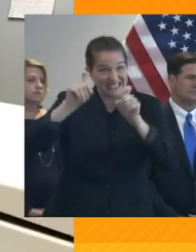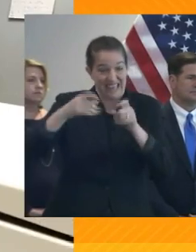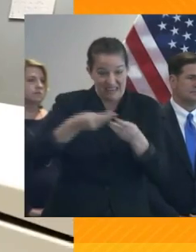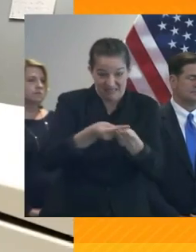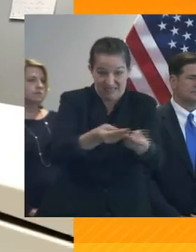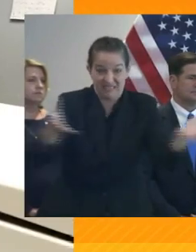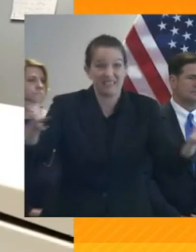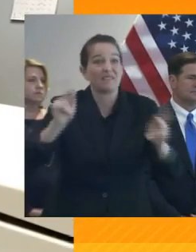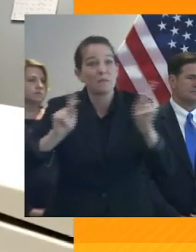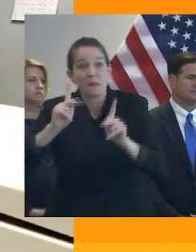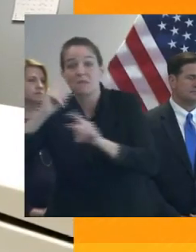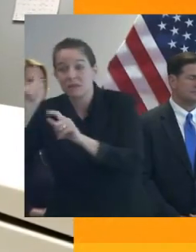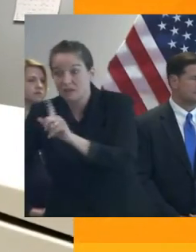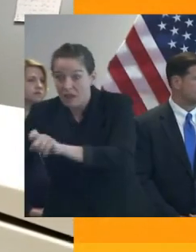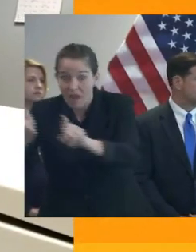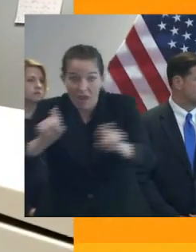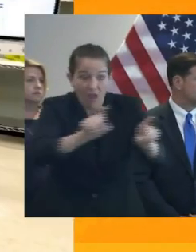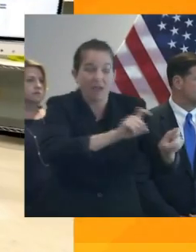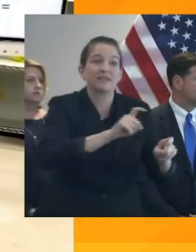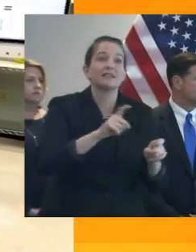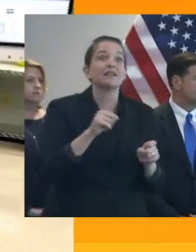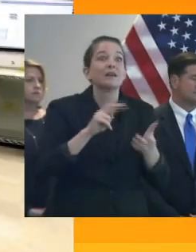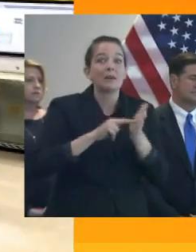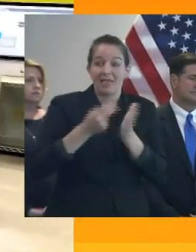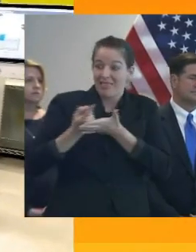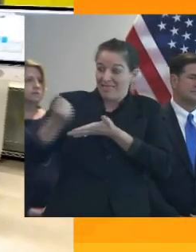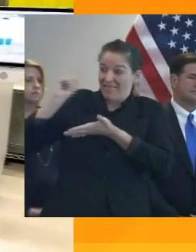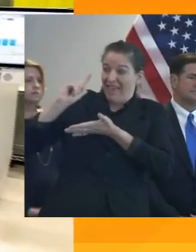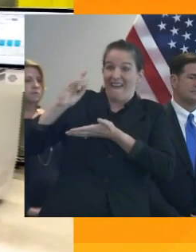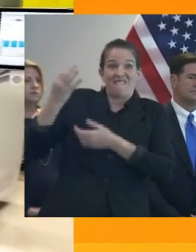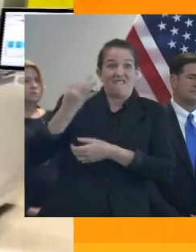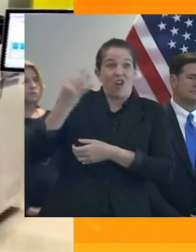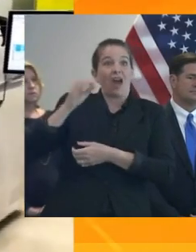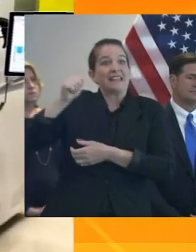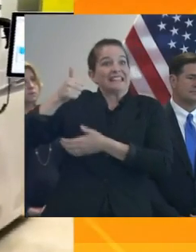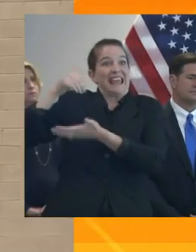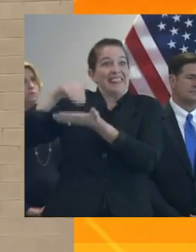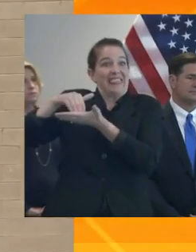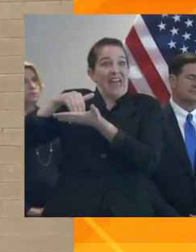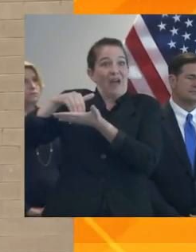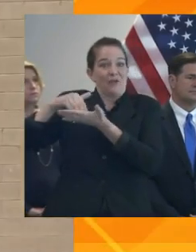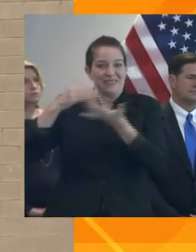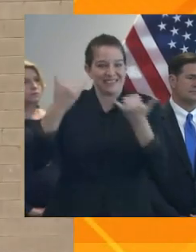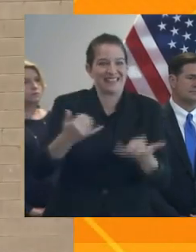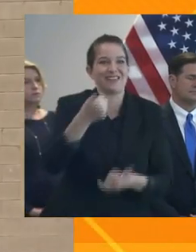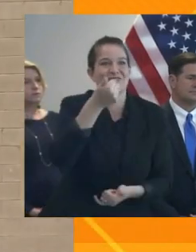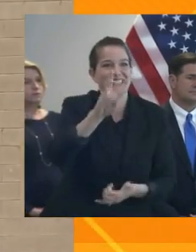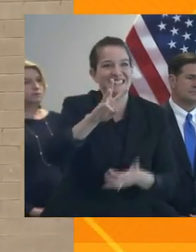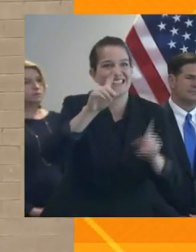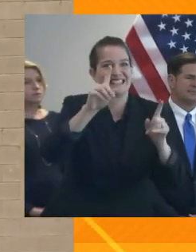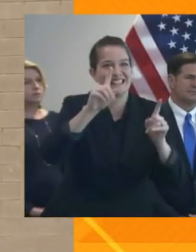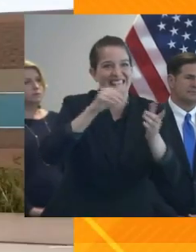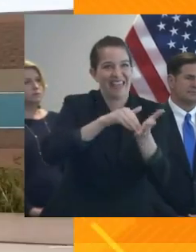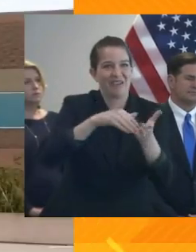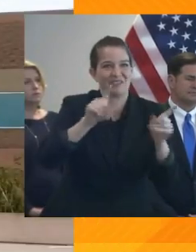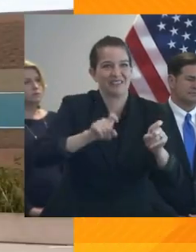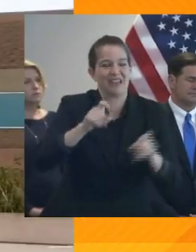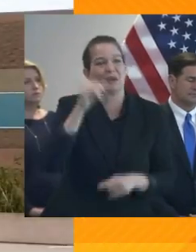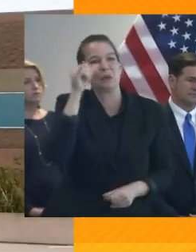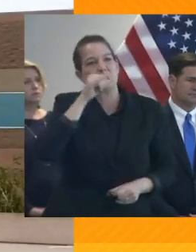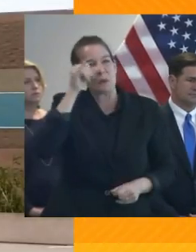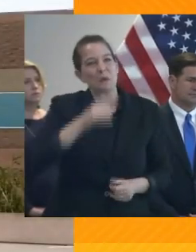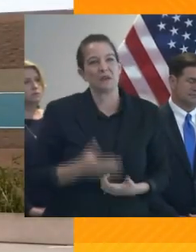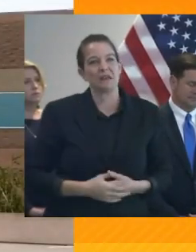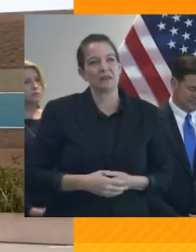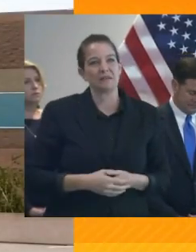6,700 tests since Friday. Our health care system continues to maintain strong capacity, and we've taken